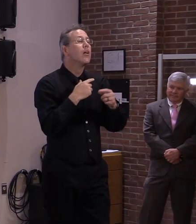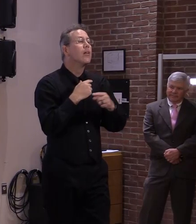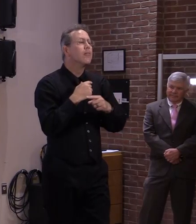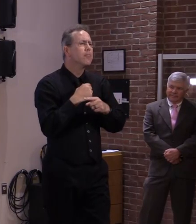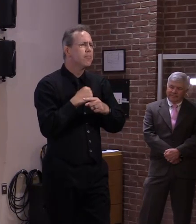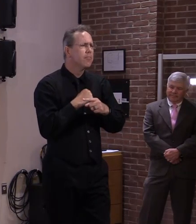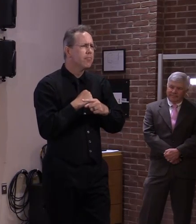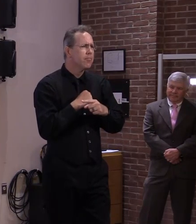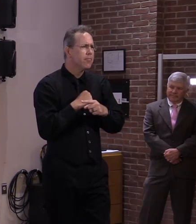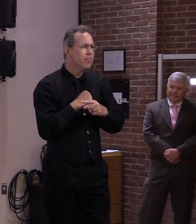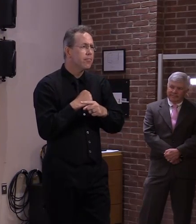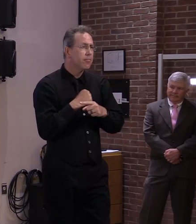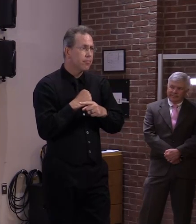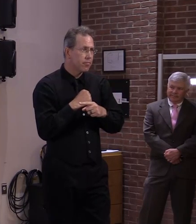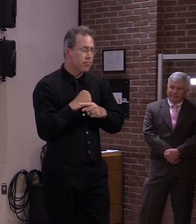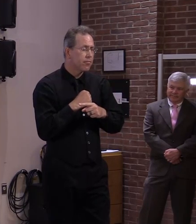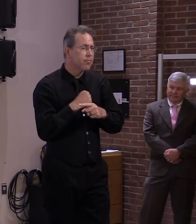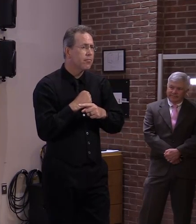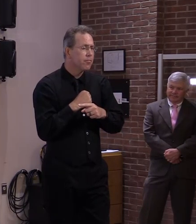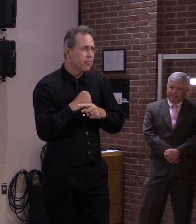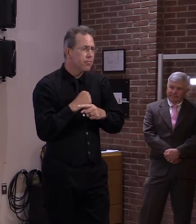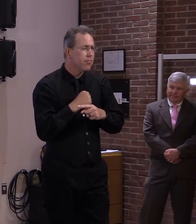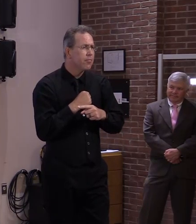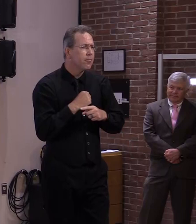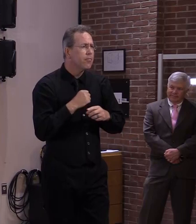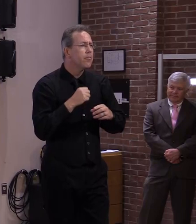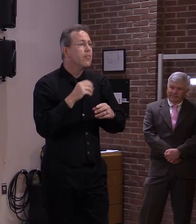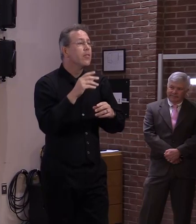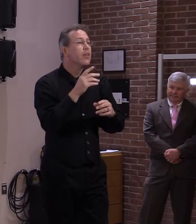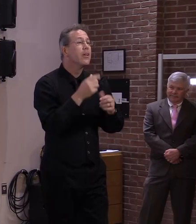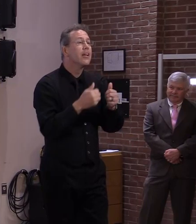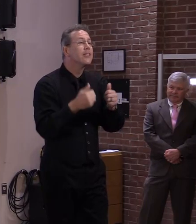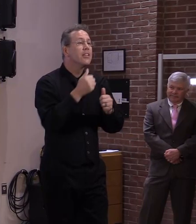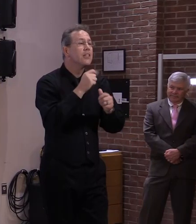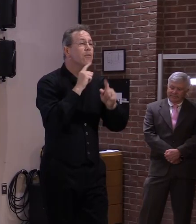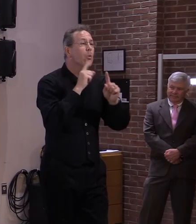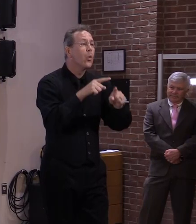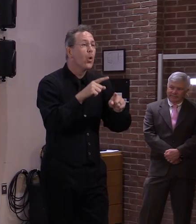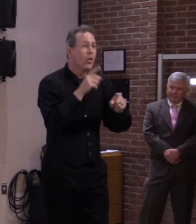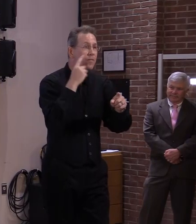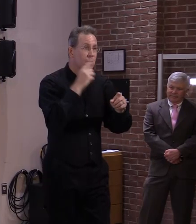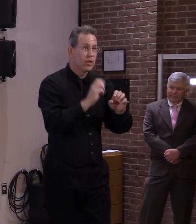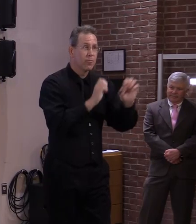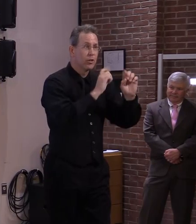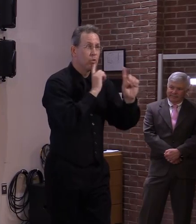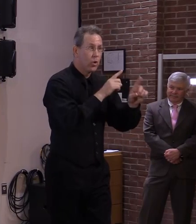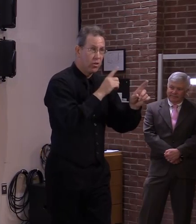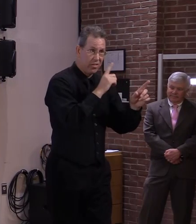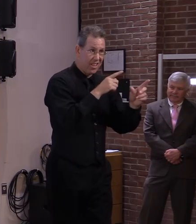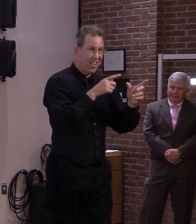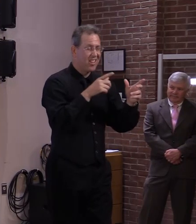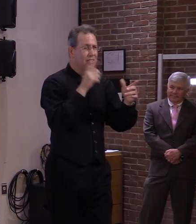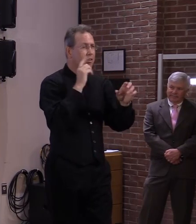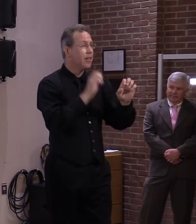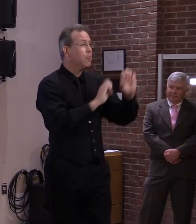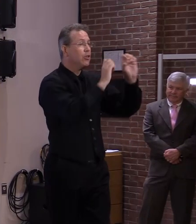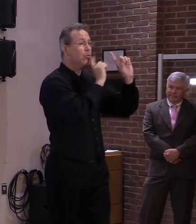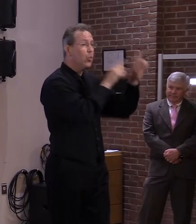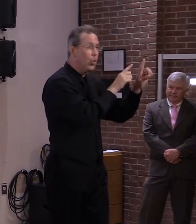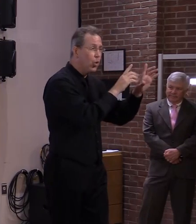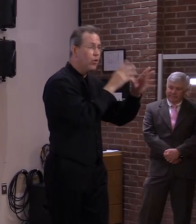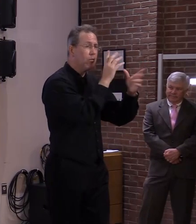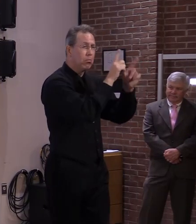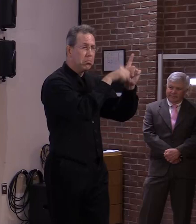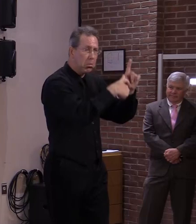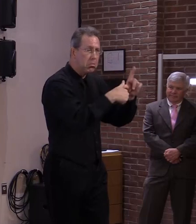or the emergency order the executive order that we'll put into place will fill the gap for some of the funding for